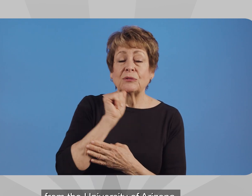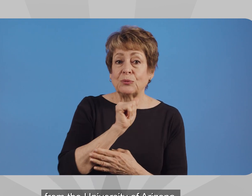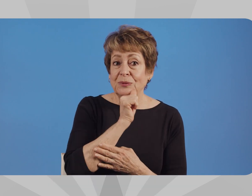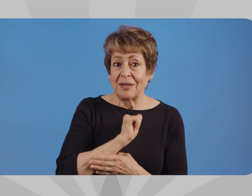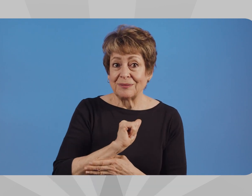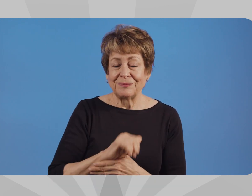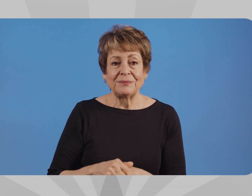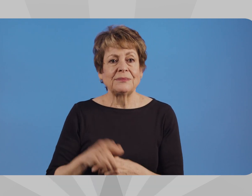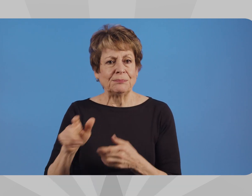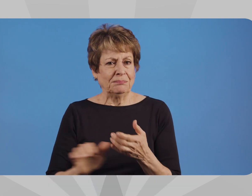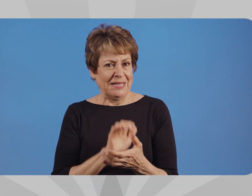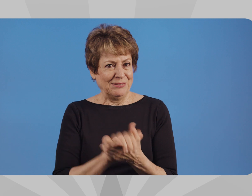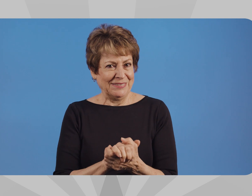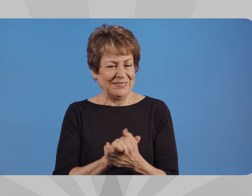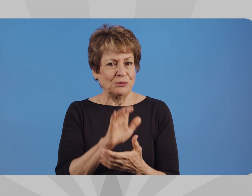Arizona.